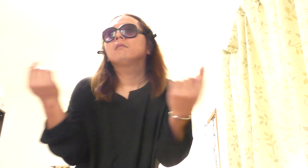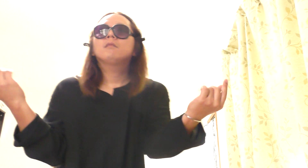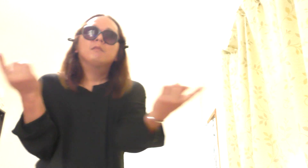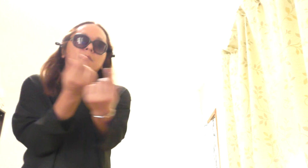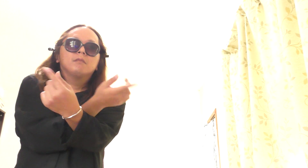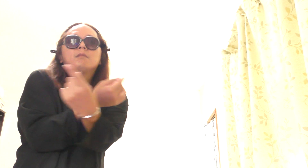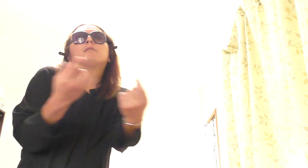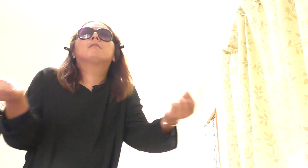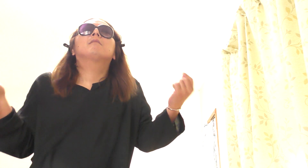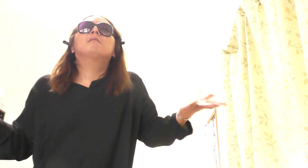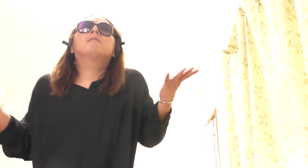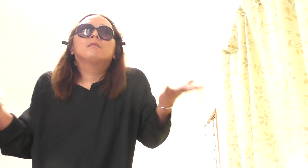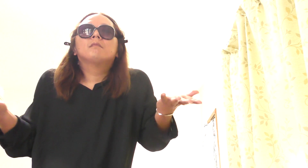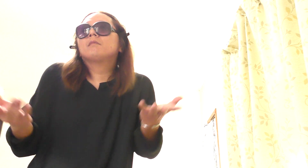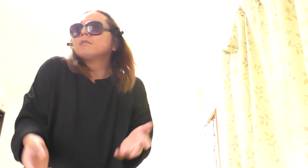shoulder to cry on